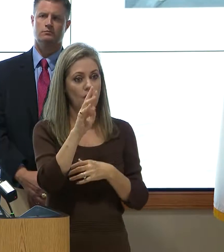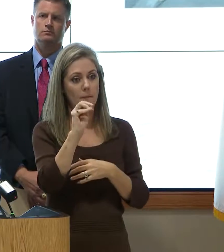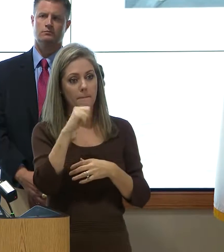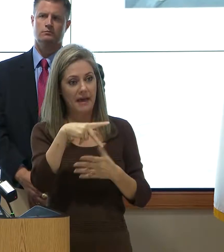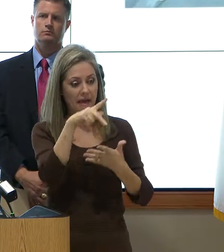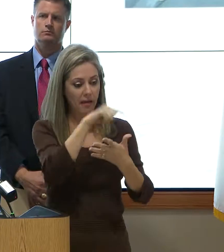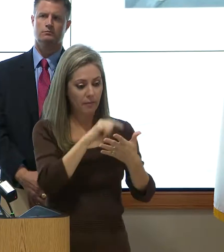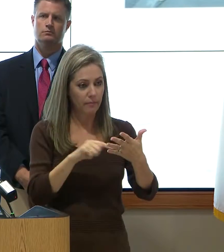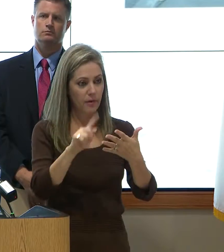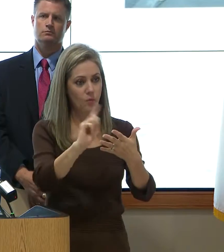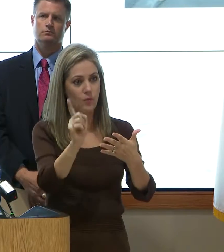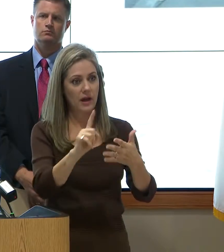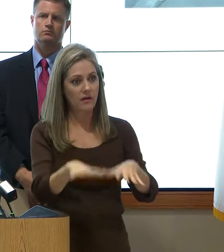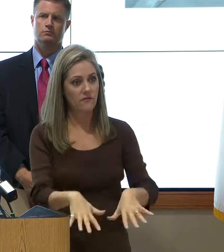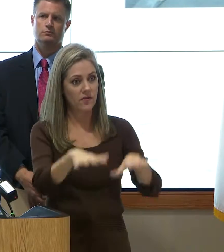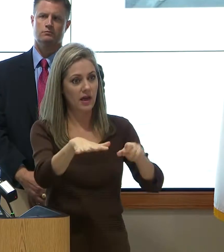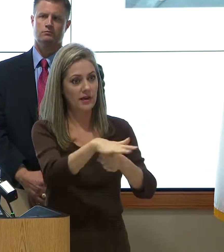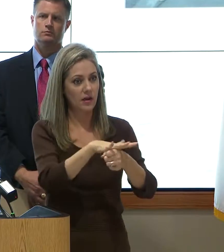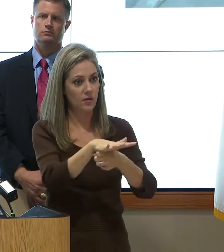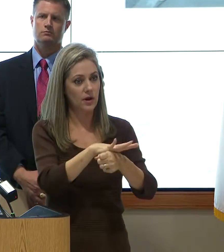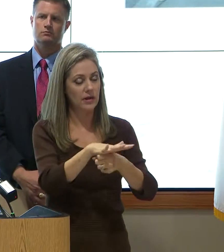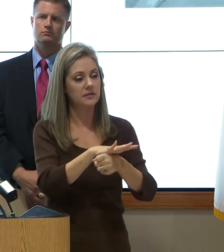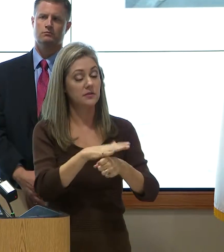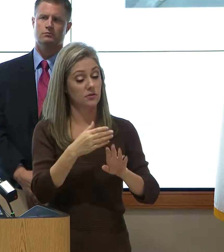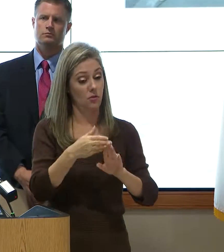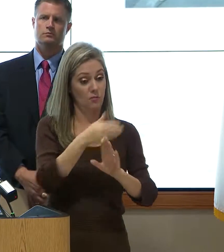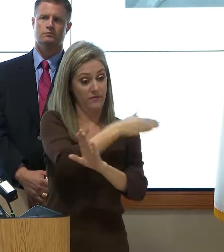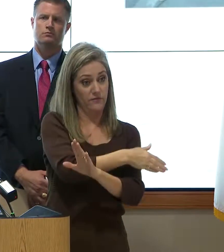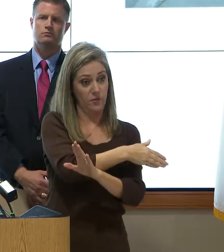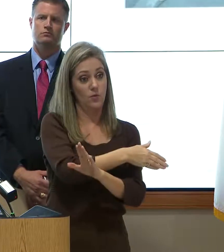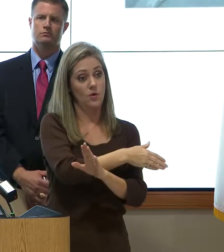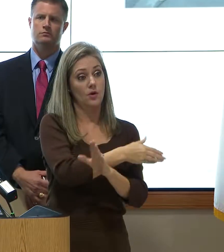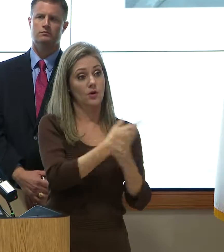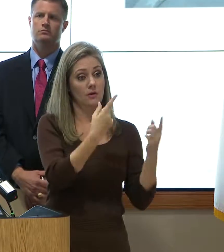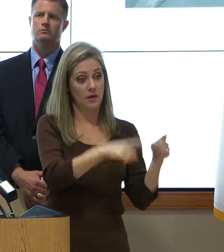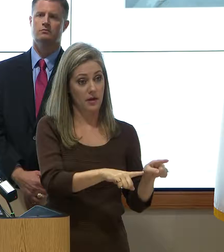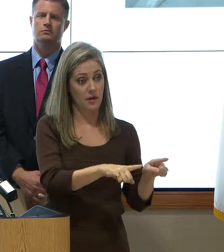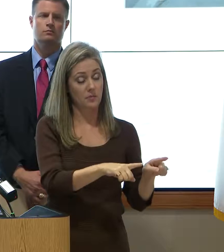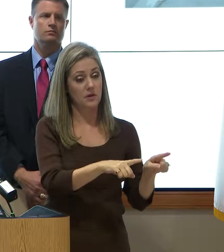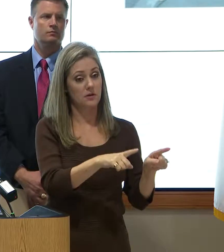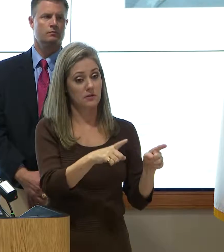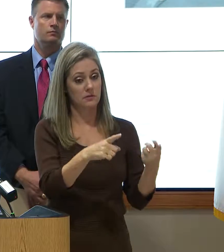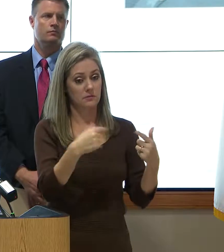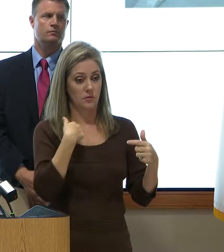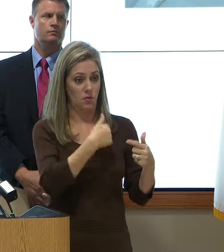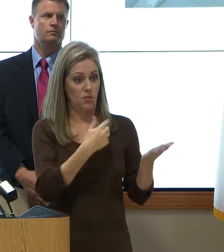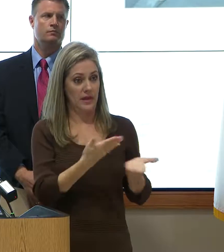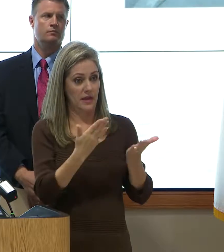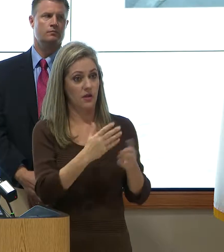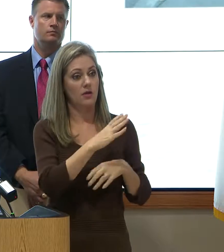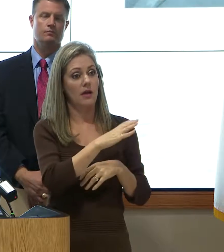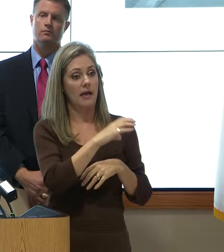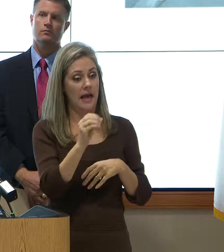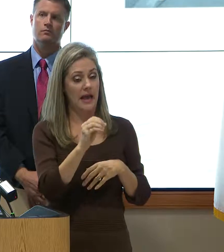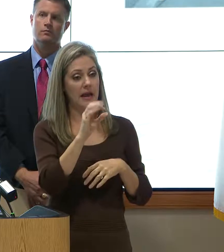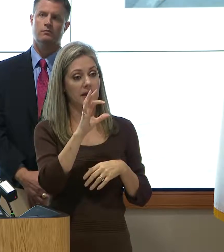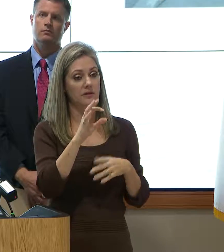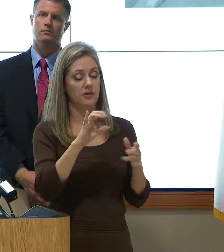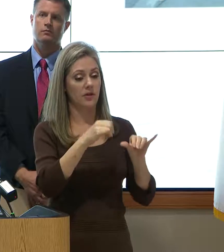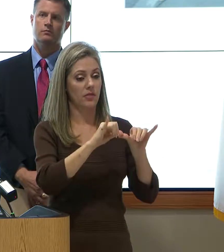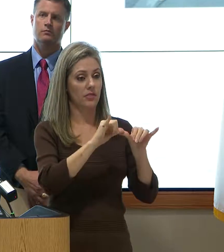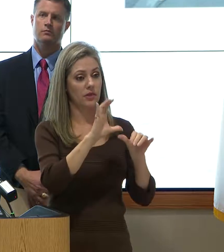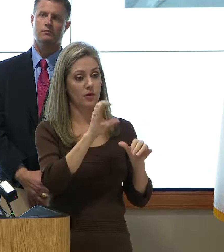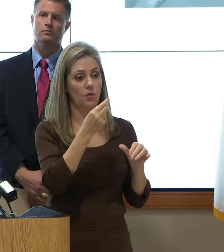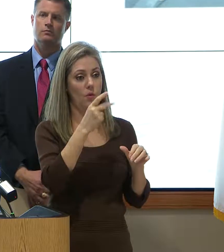occurred, the flood control district, along with the Corps of Engineers, and NOAA, National